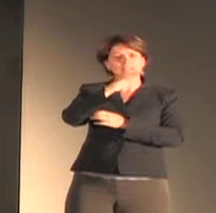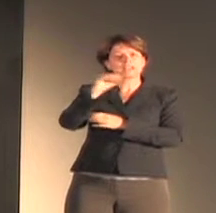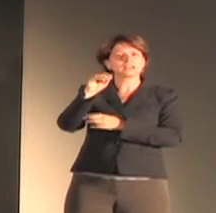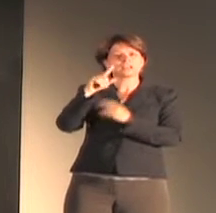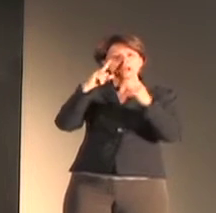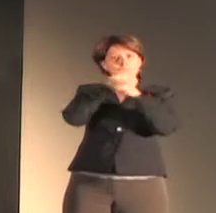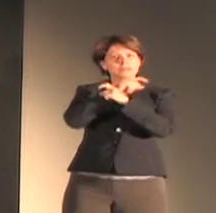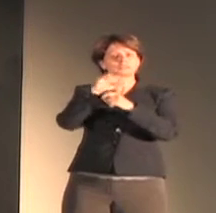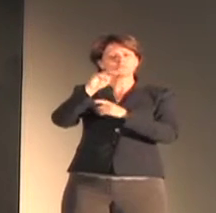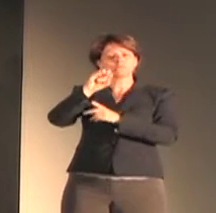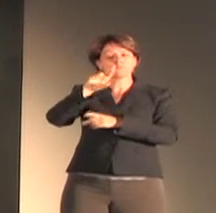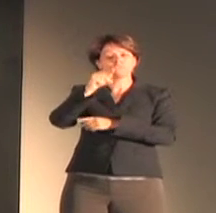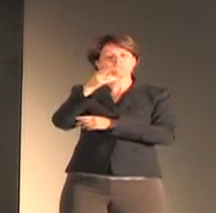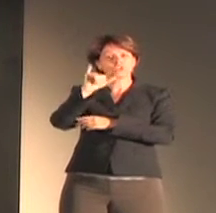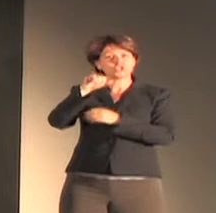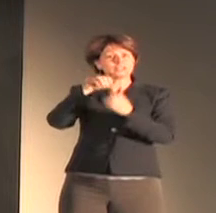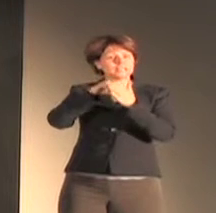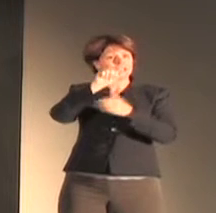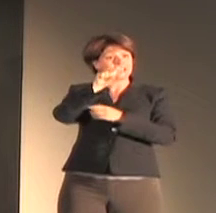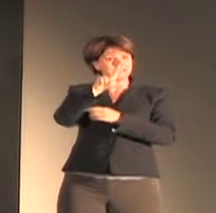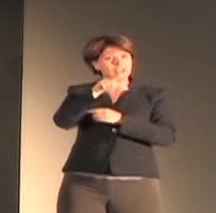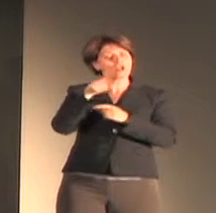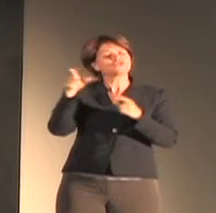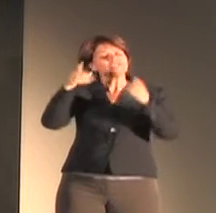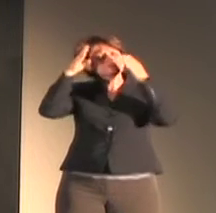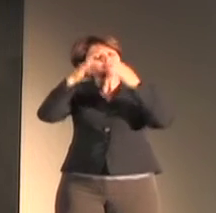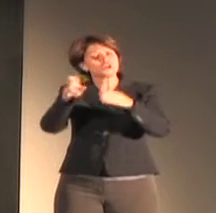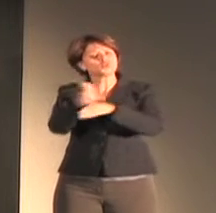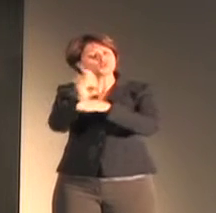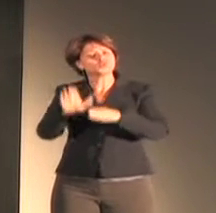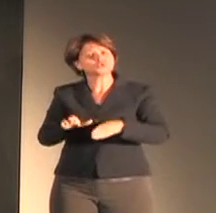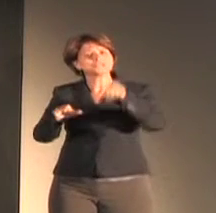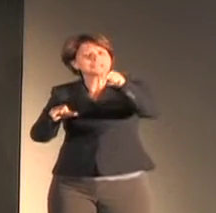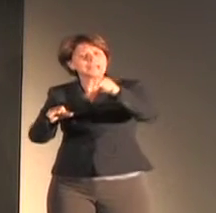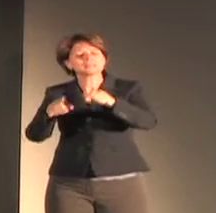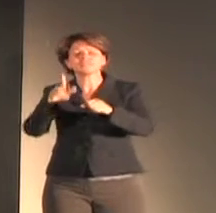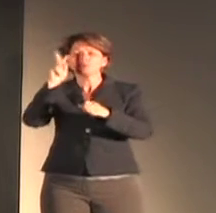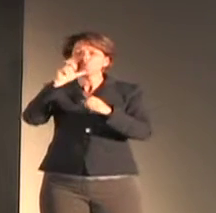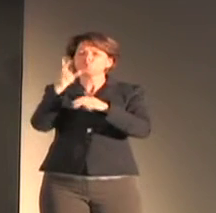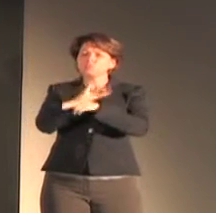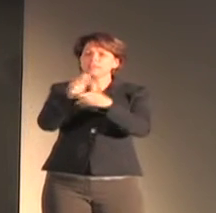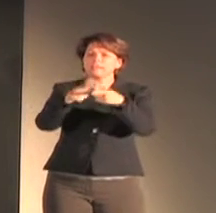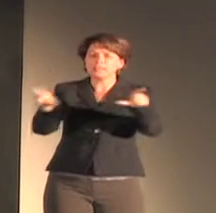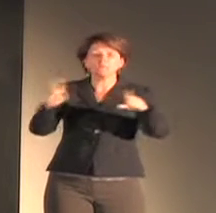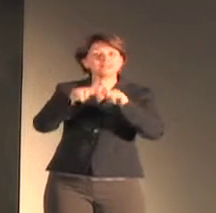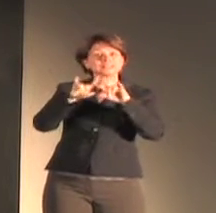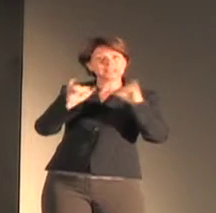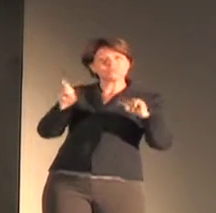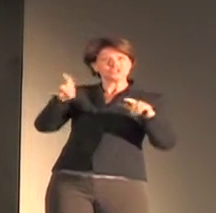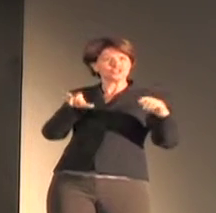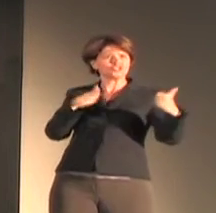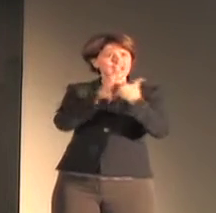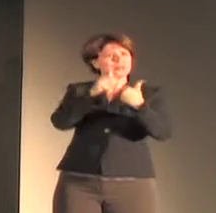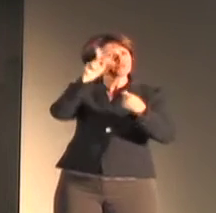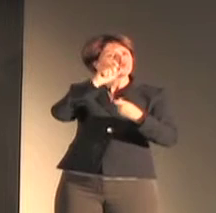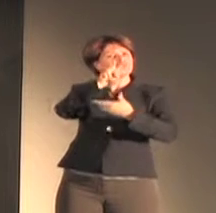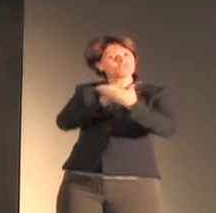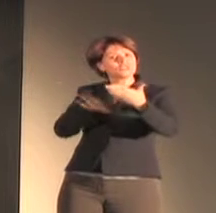also focused on language users, challenges readers to recognize and re-evaluate a larger bias towards